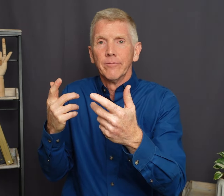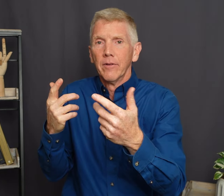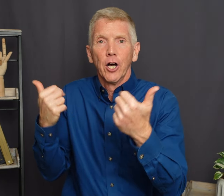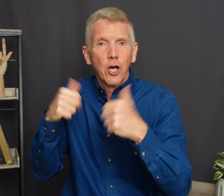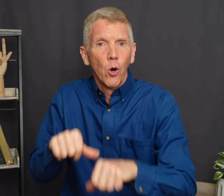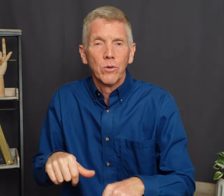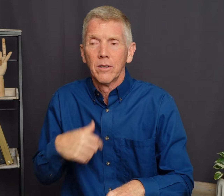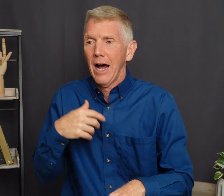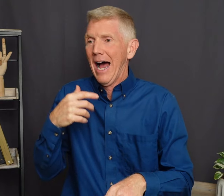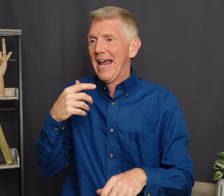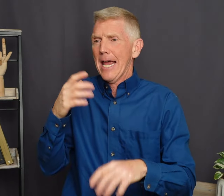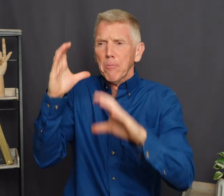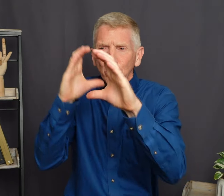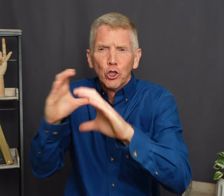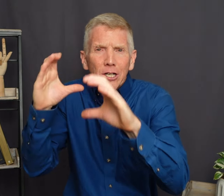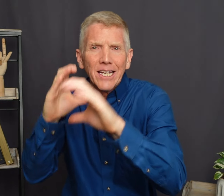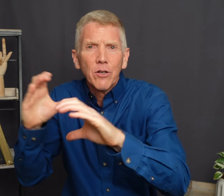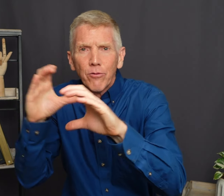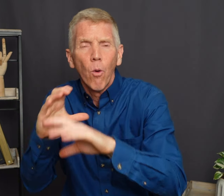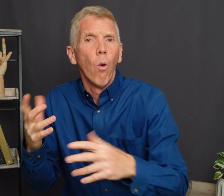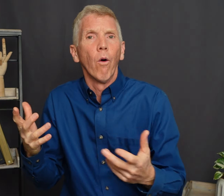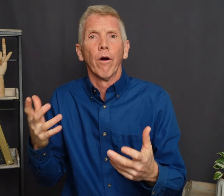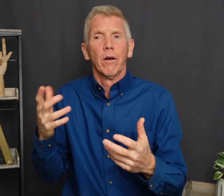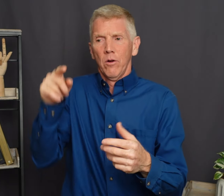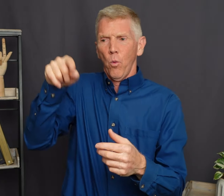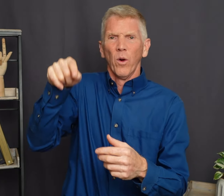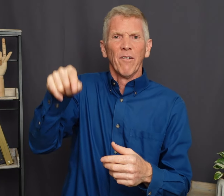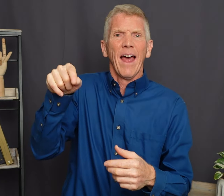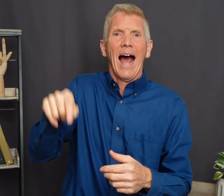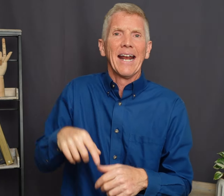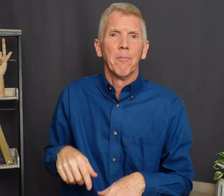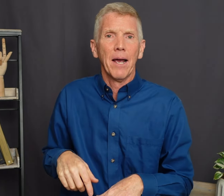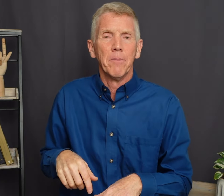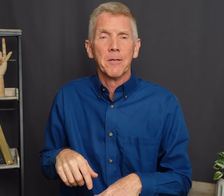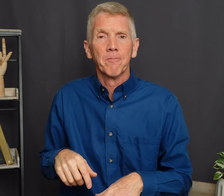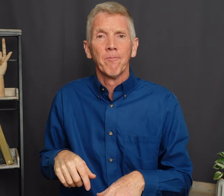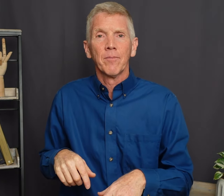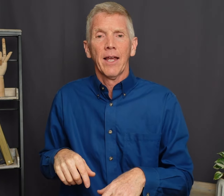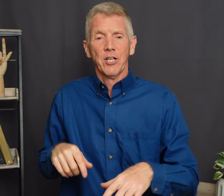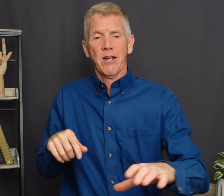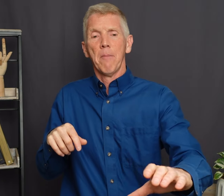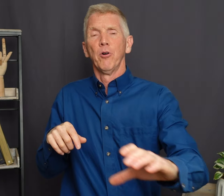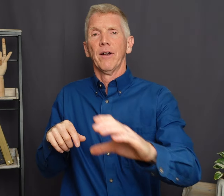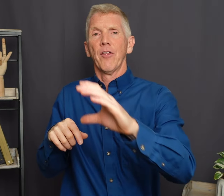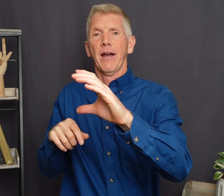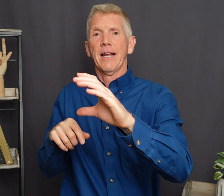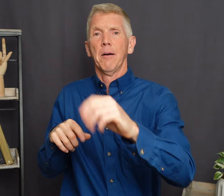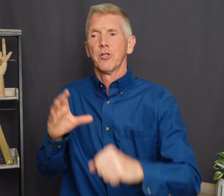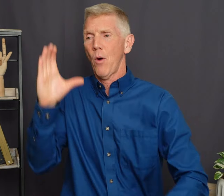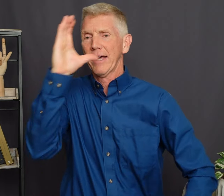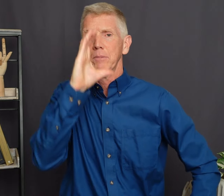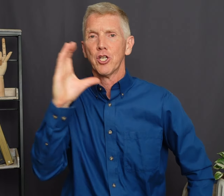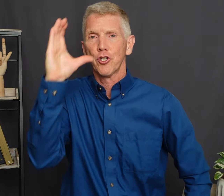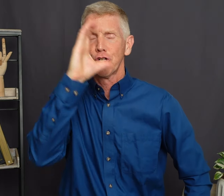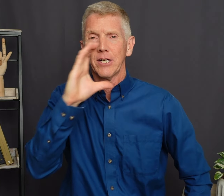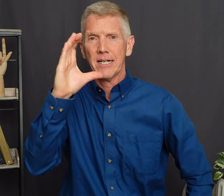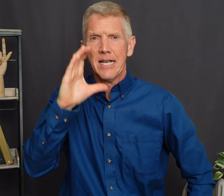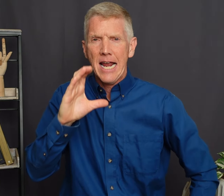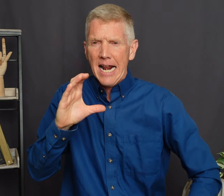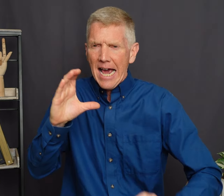A coat I am looking for Whatever that item might be You see I pull that other hand up So I can be searching And I